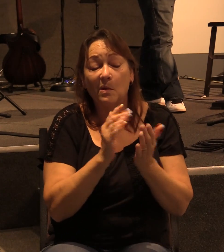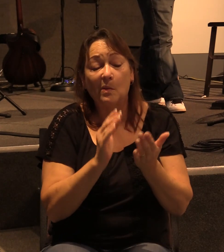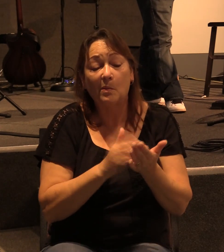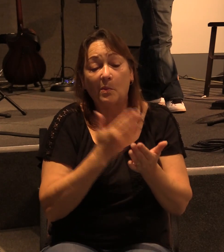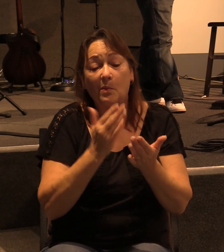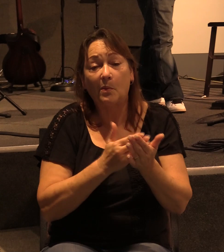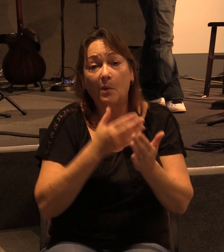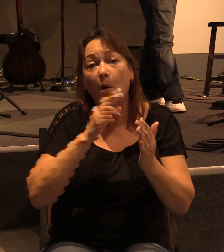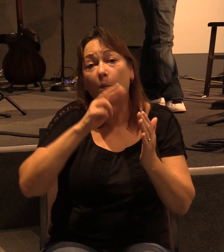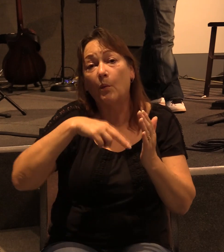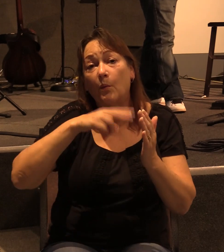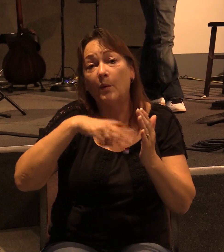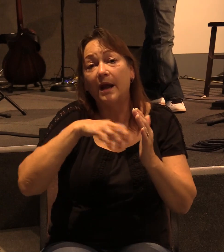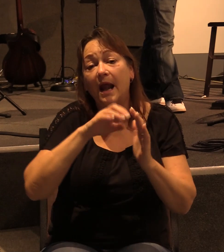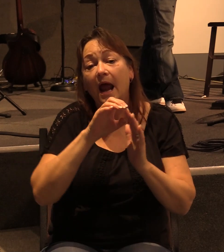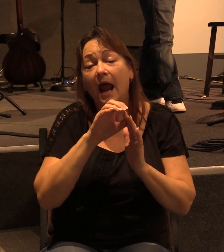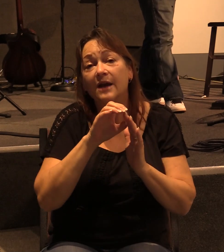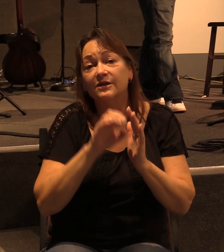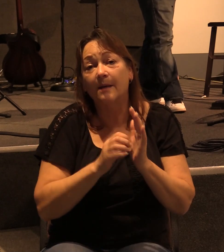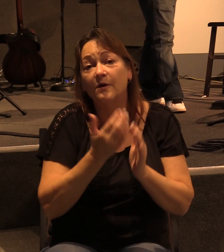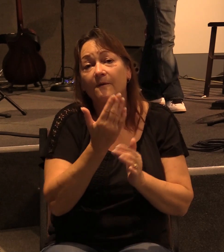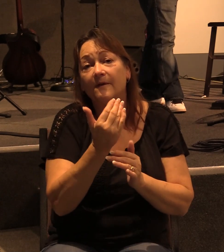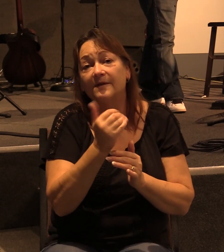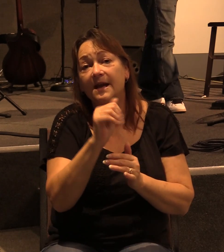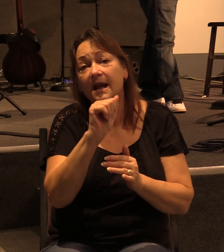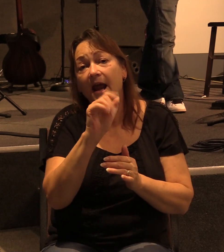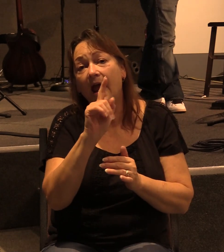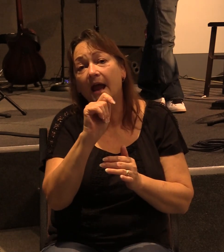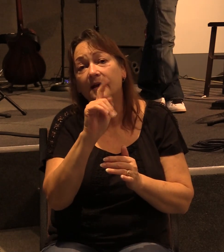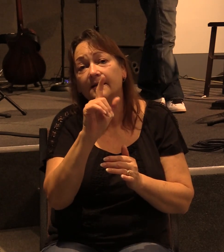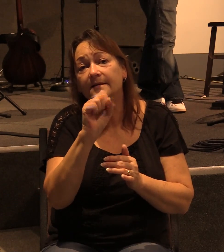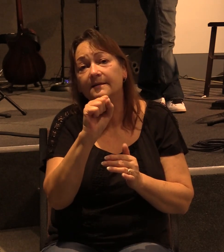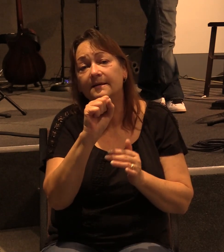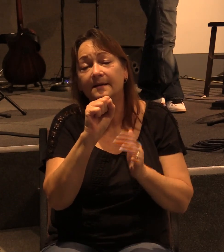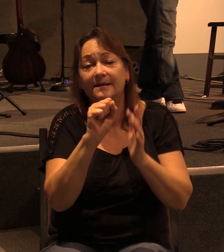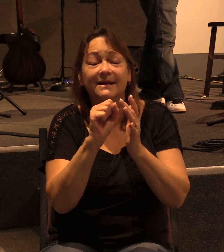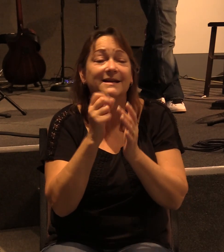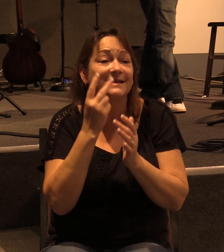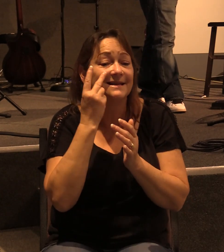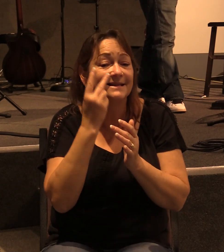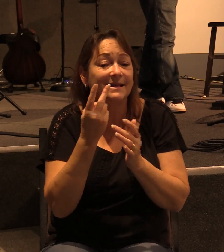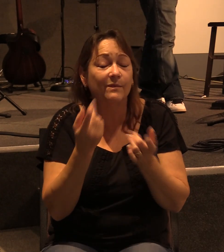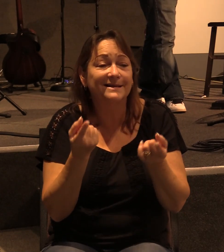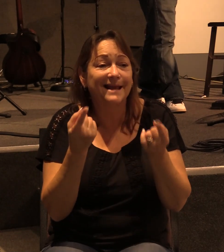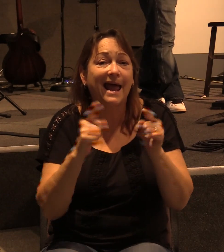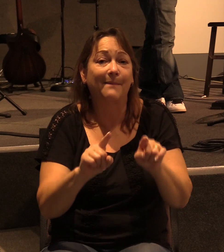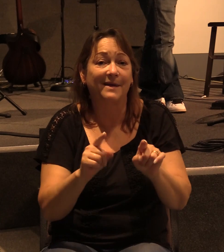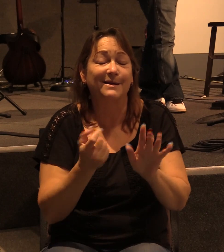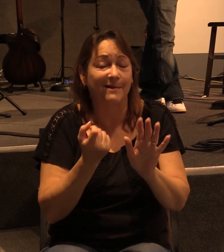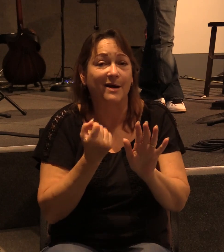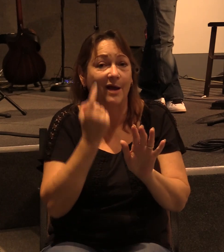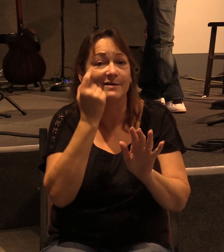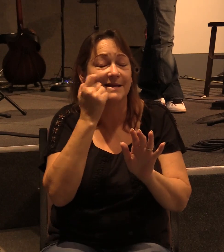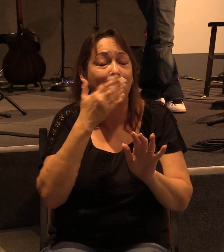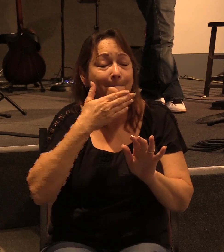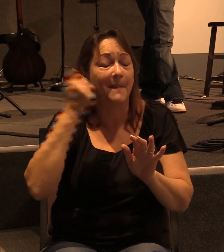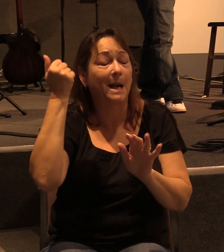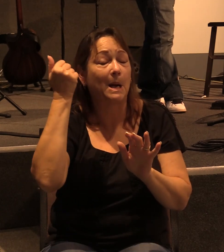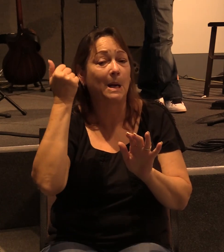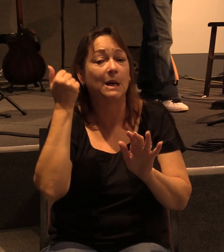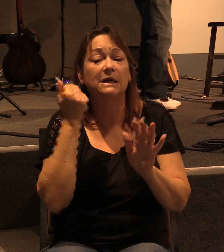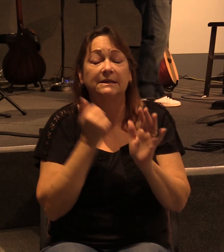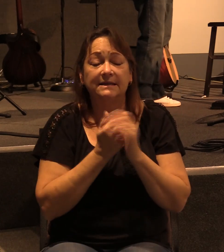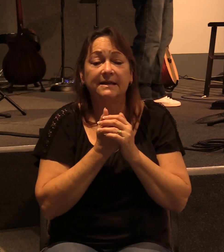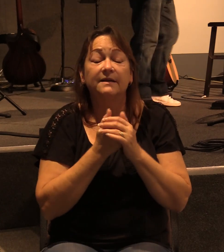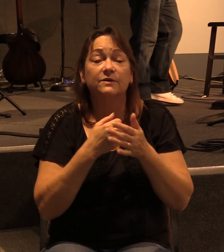sometime and read Acts, chapter 15 to get a better understanding of what's going on here. But as we go through